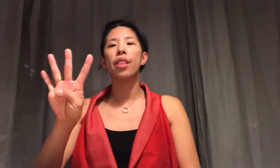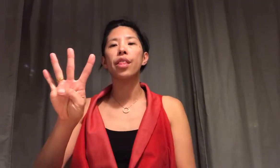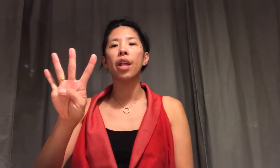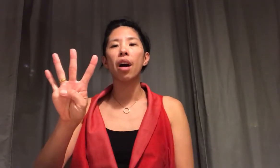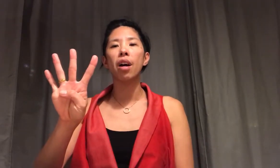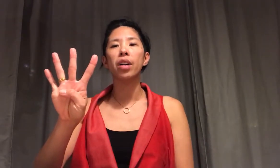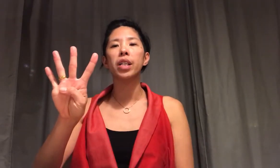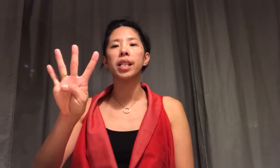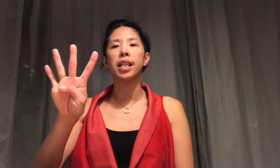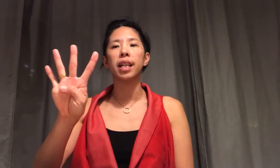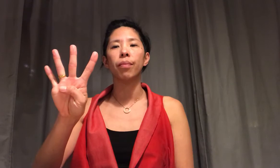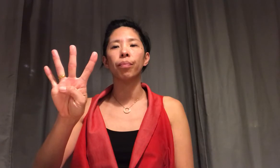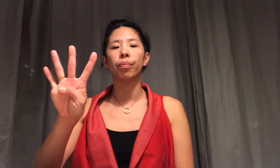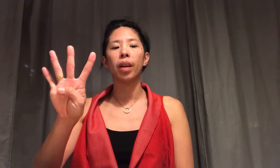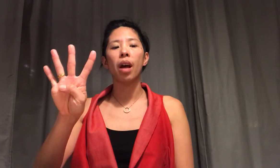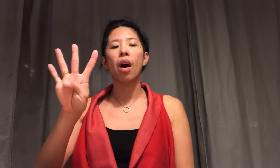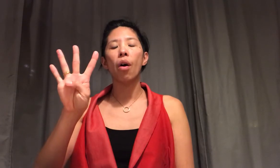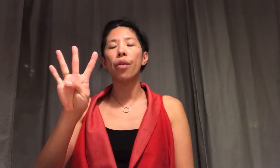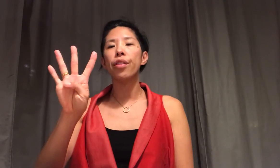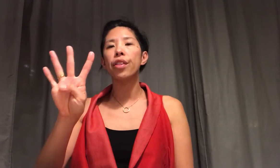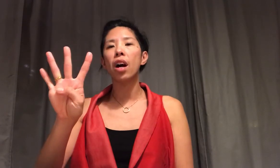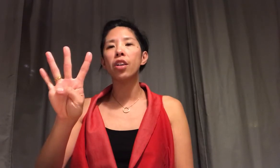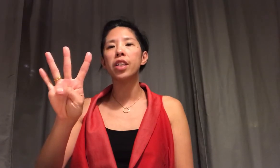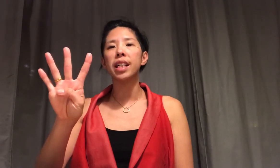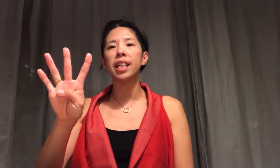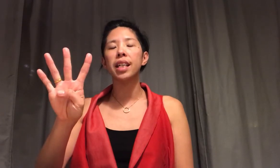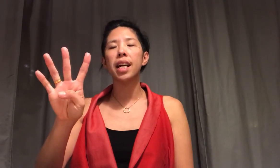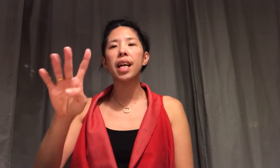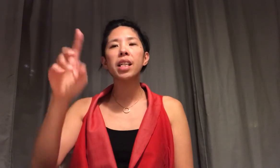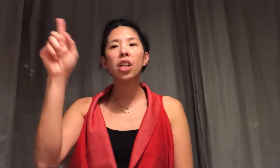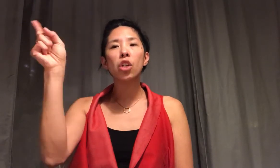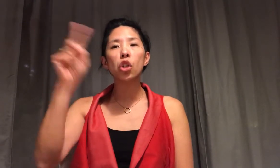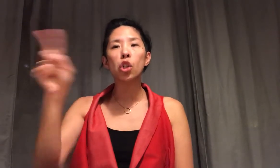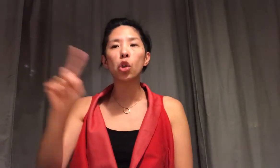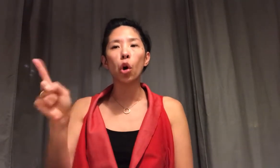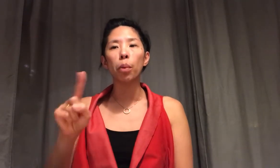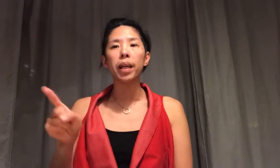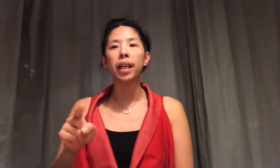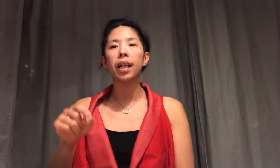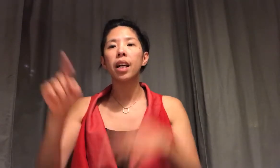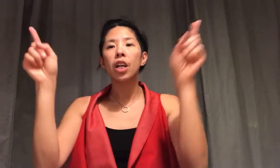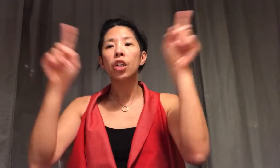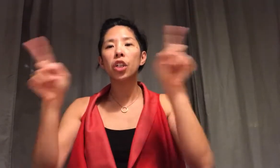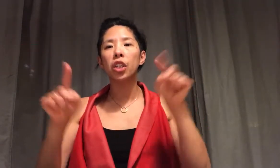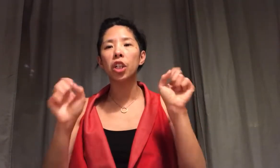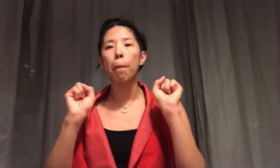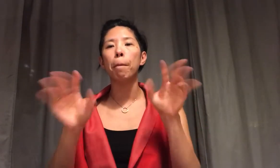Thursday on Thursday it's stormy boom